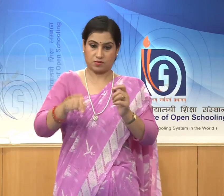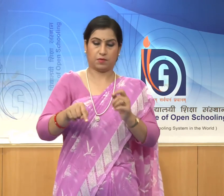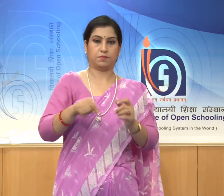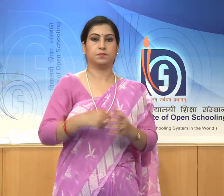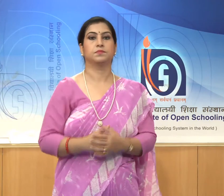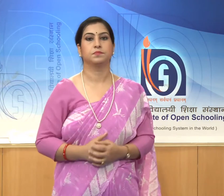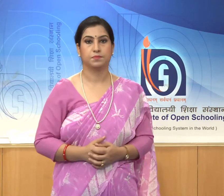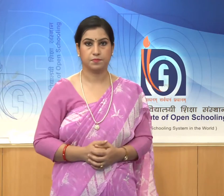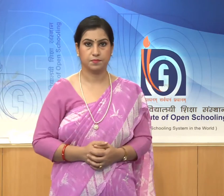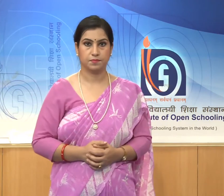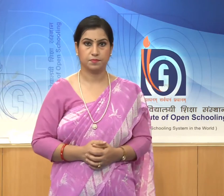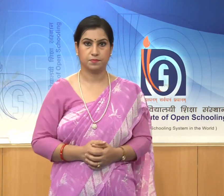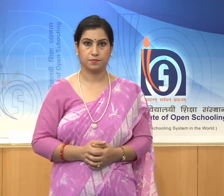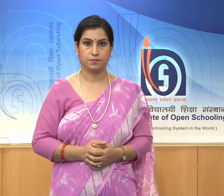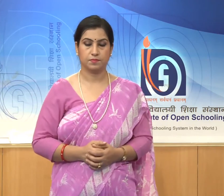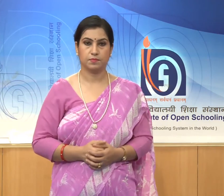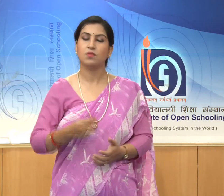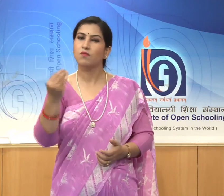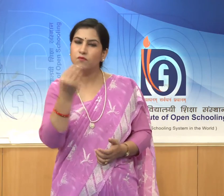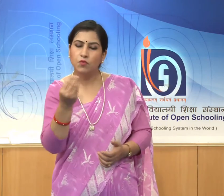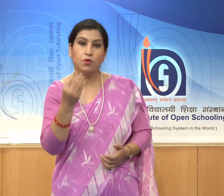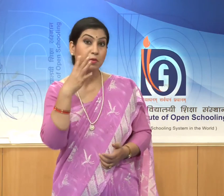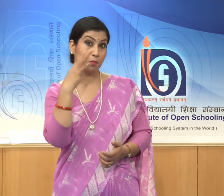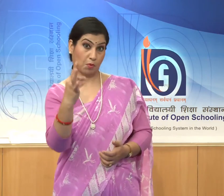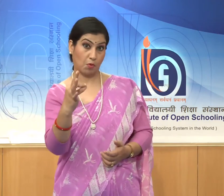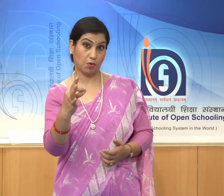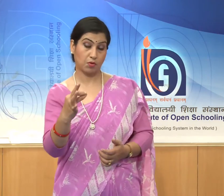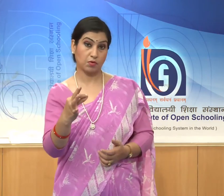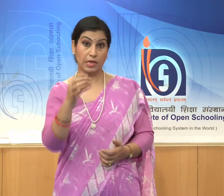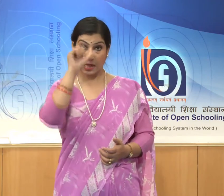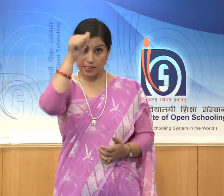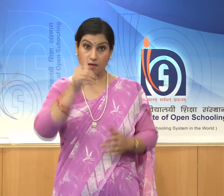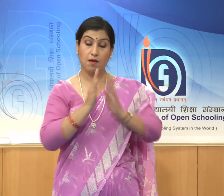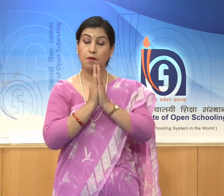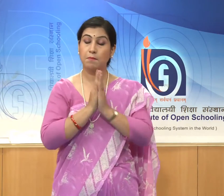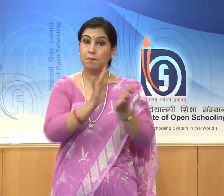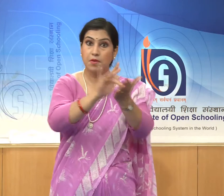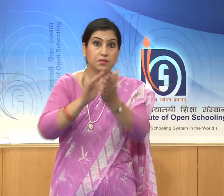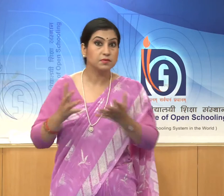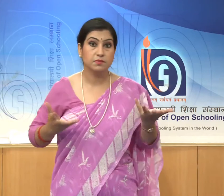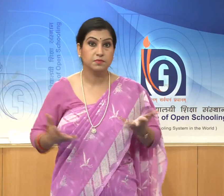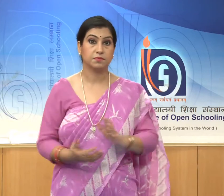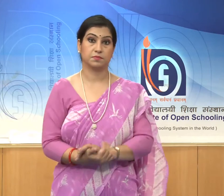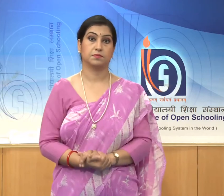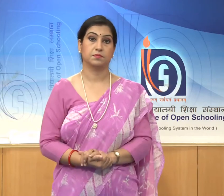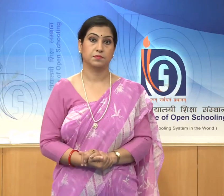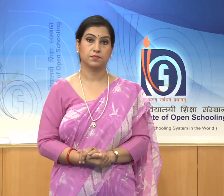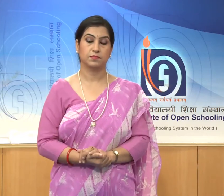Some of the most important Indian temples of